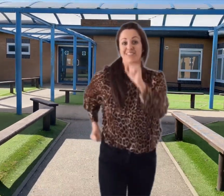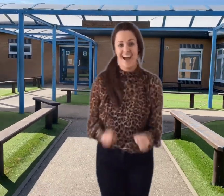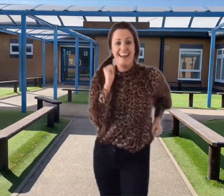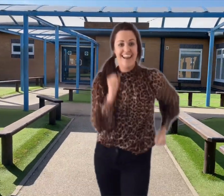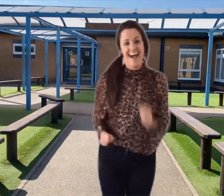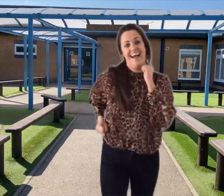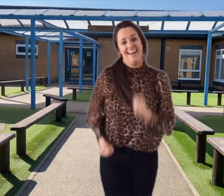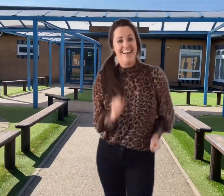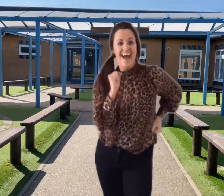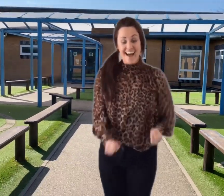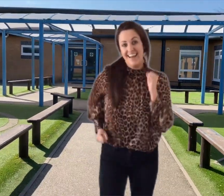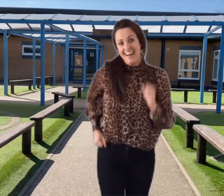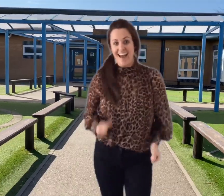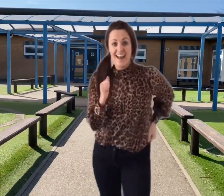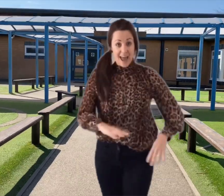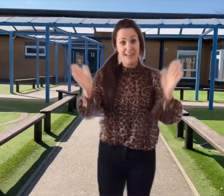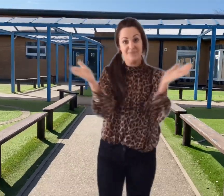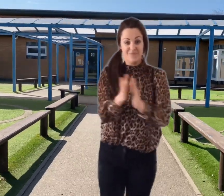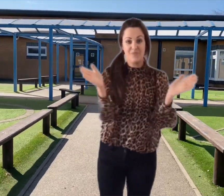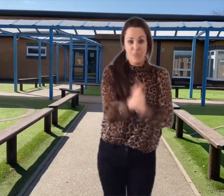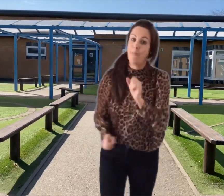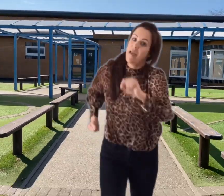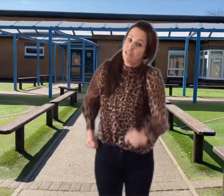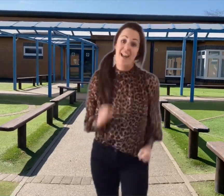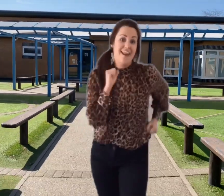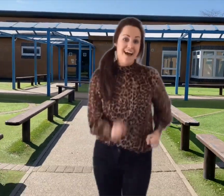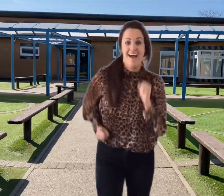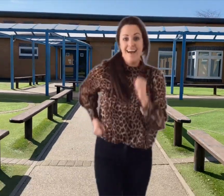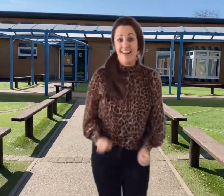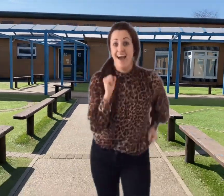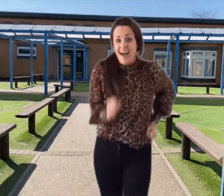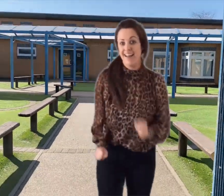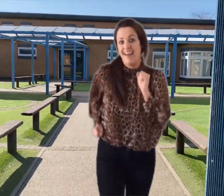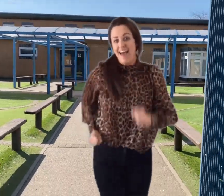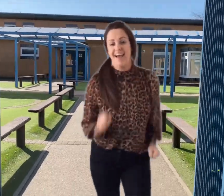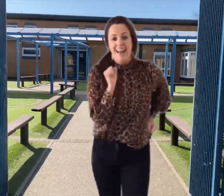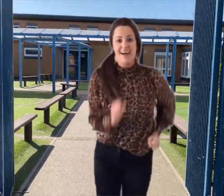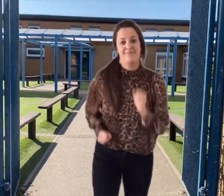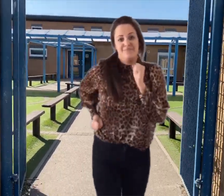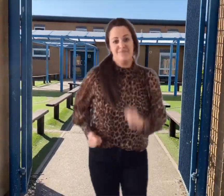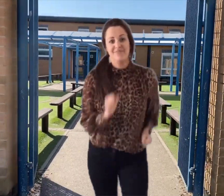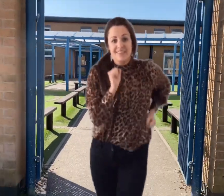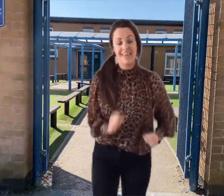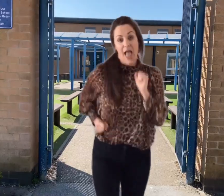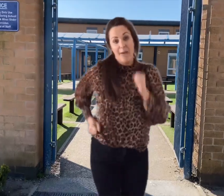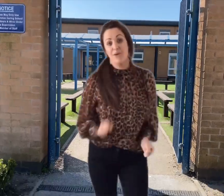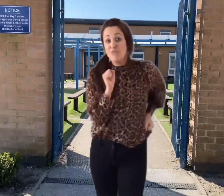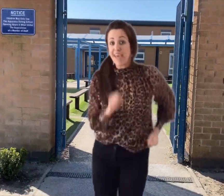Sha-la-la-la-la-la-la-la-la Sha-la-la-la-la-la-la-la-la And Marie